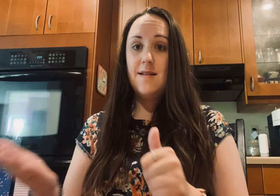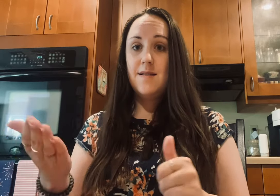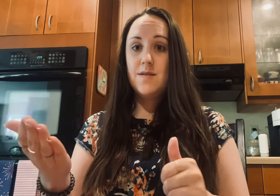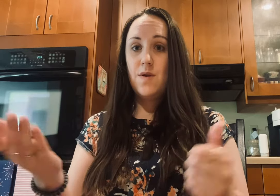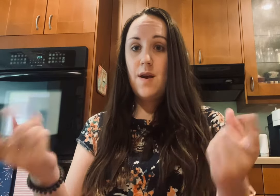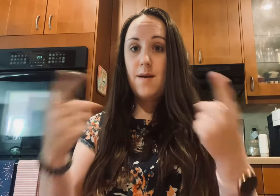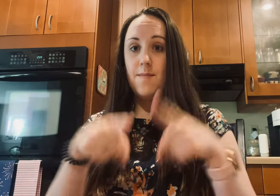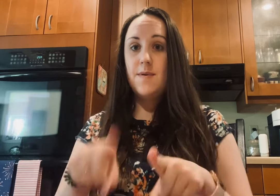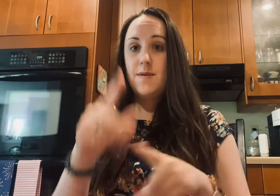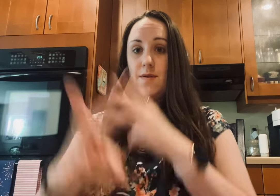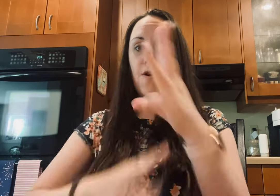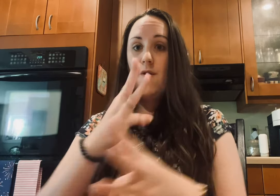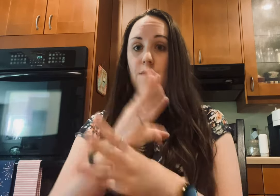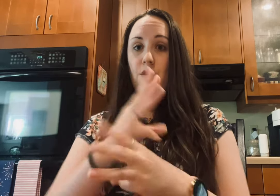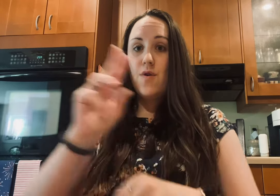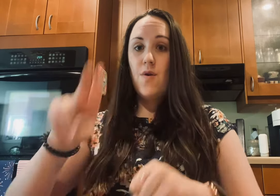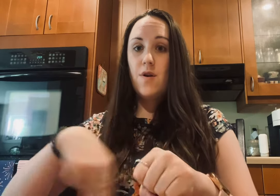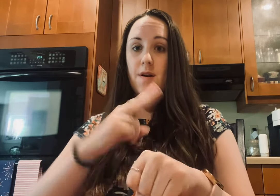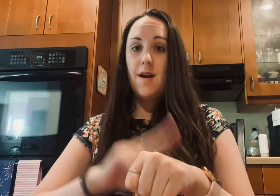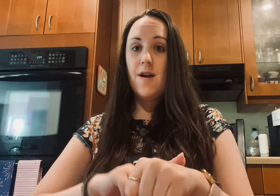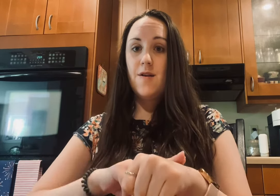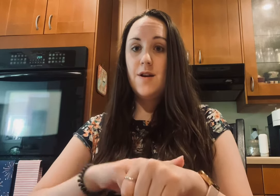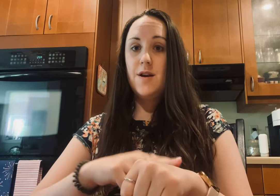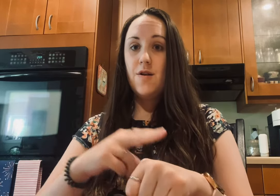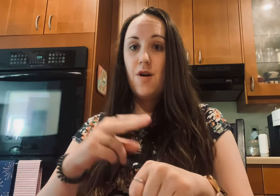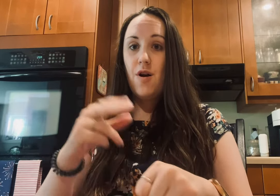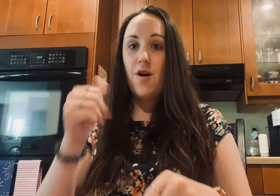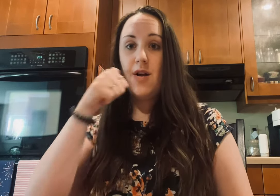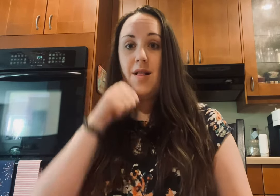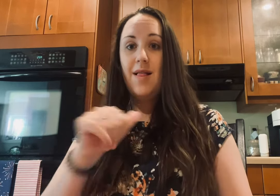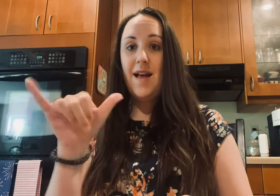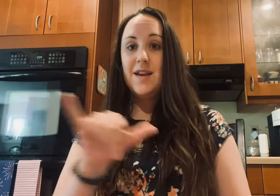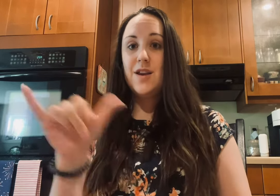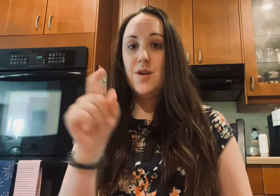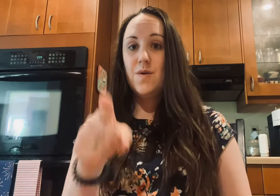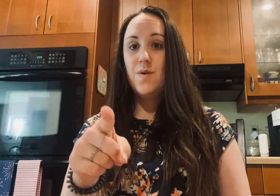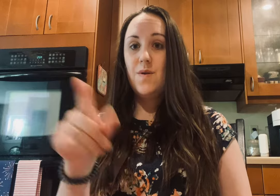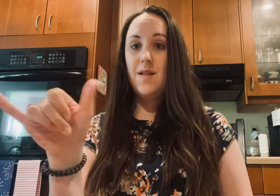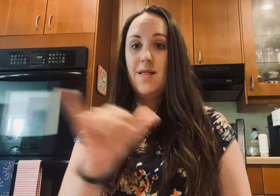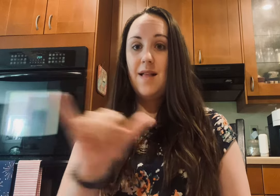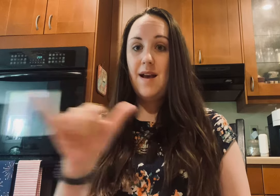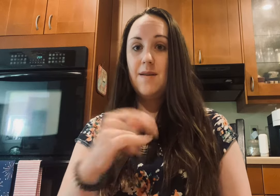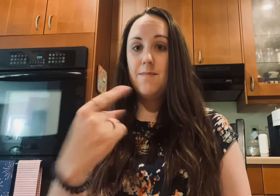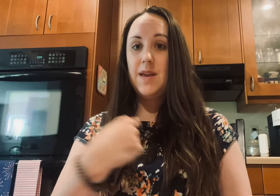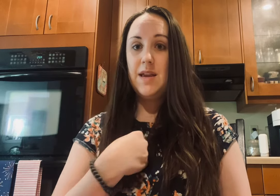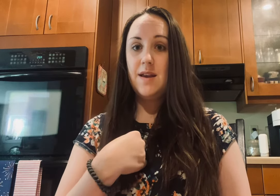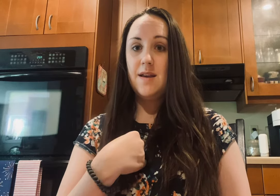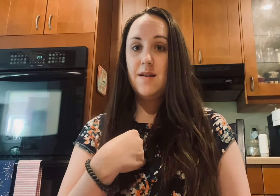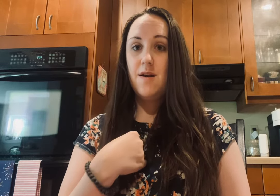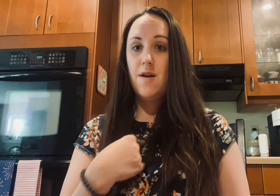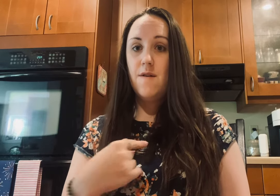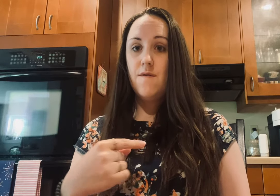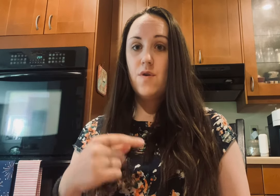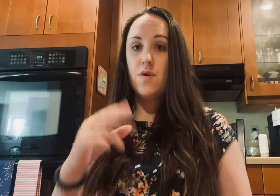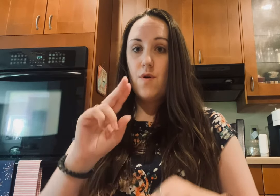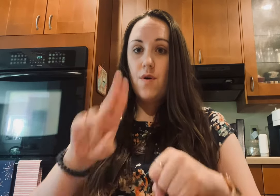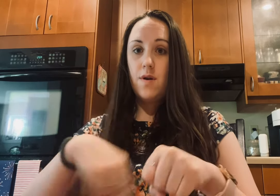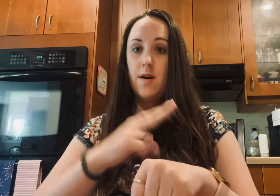this world For an ordinary girl Like you Like me For an ordinary